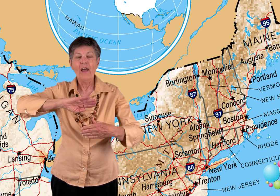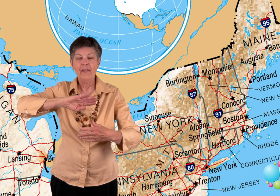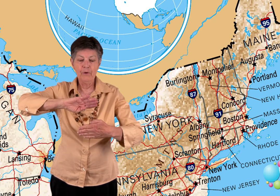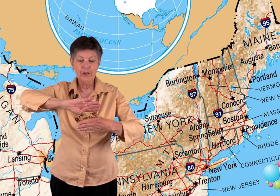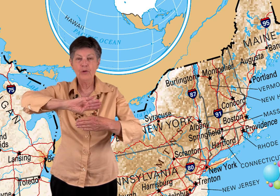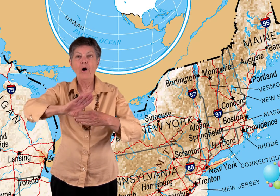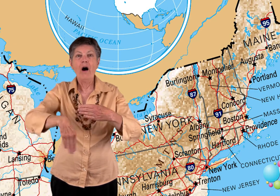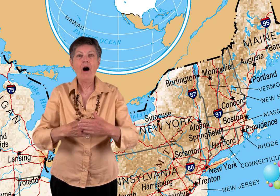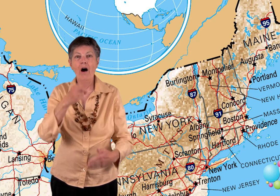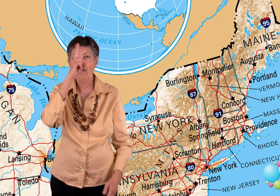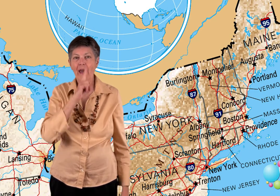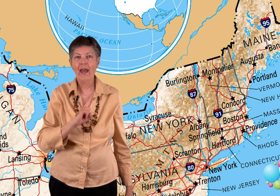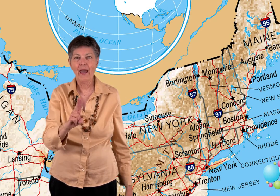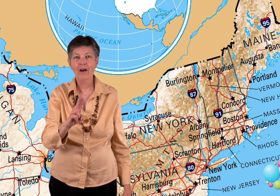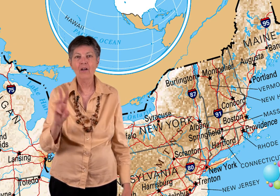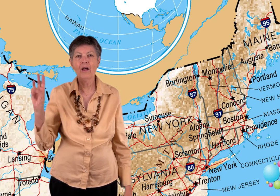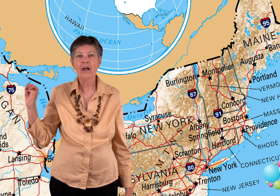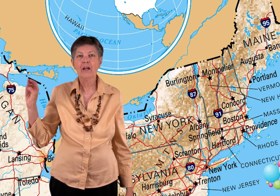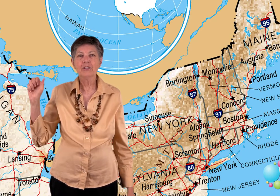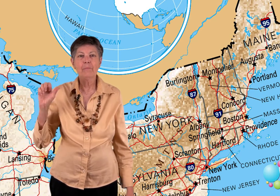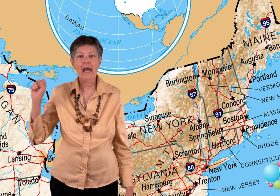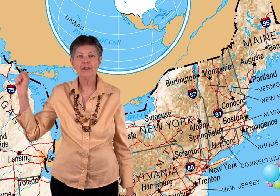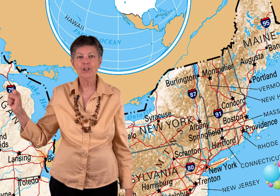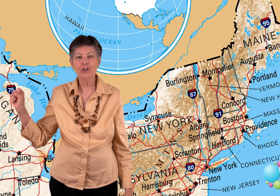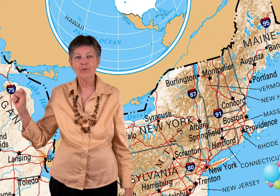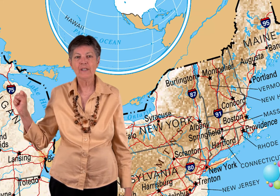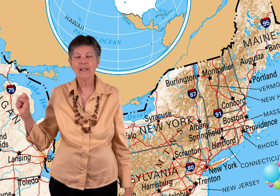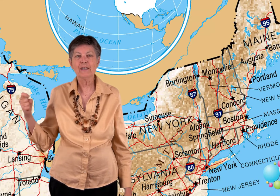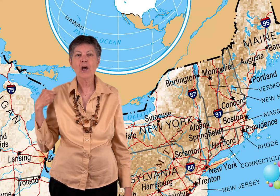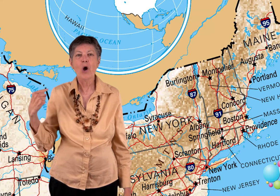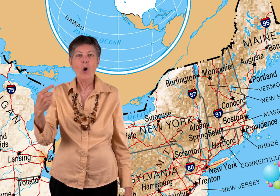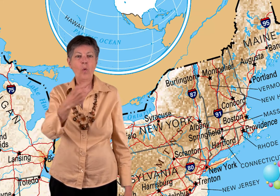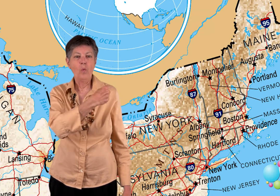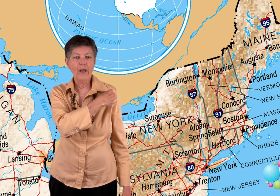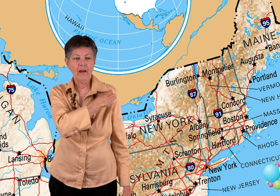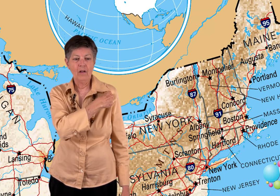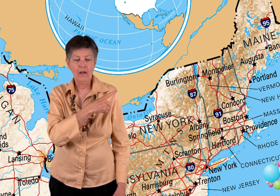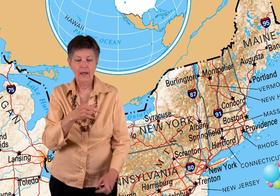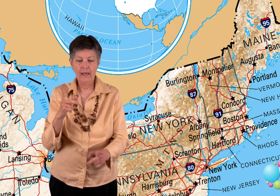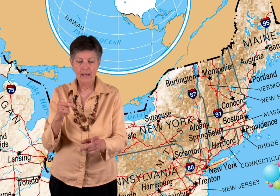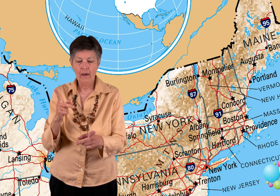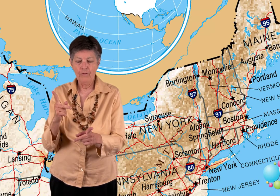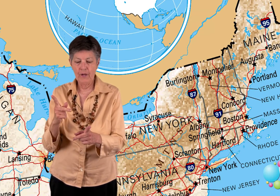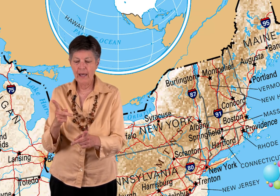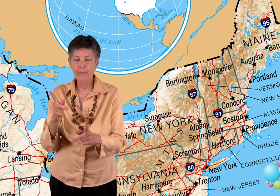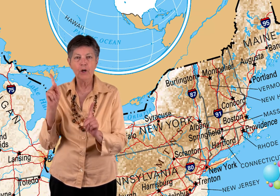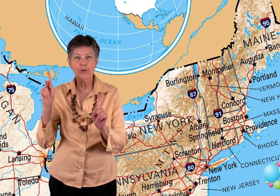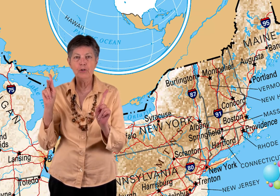And then we're going to do all hail to Massachusetts, wheel. For keep, you're going to do